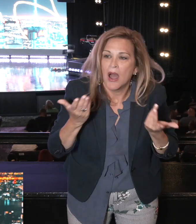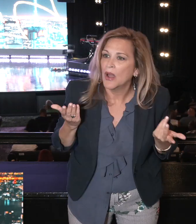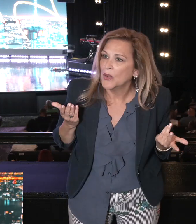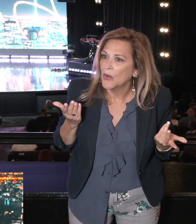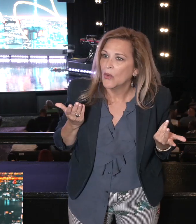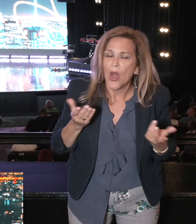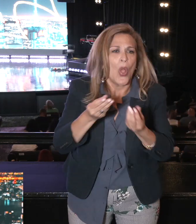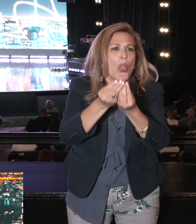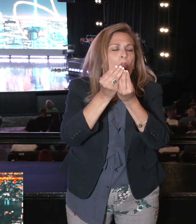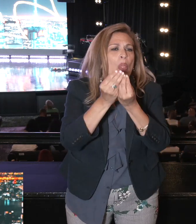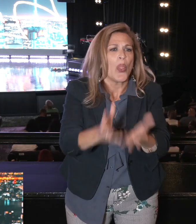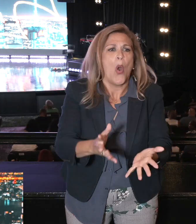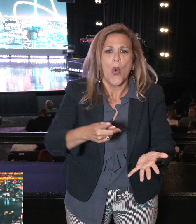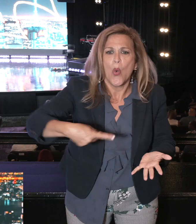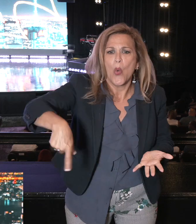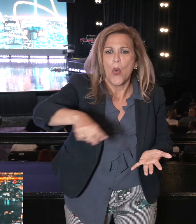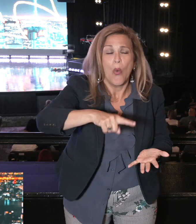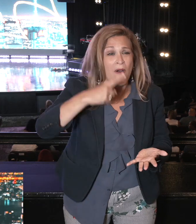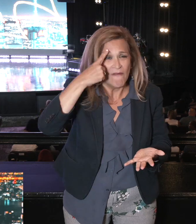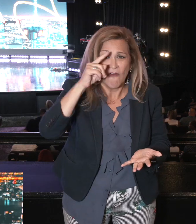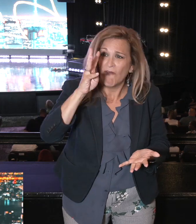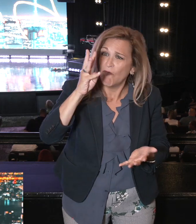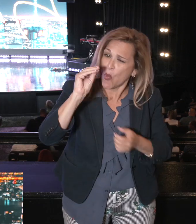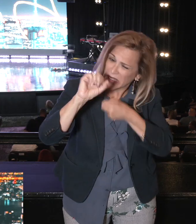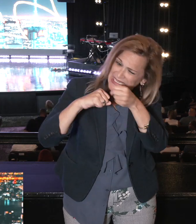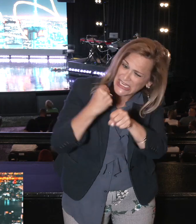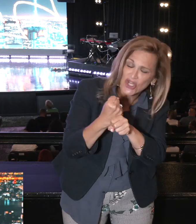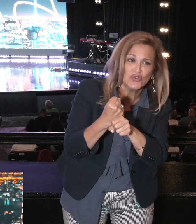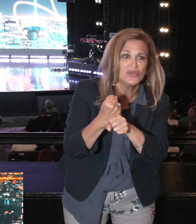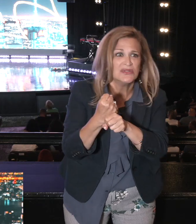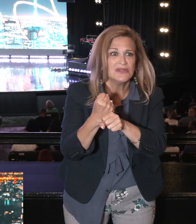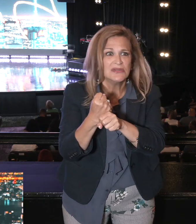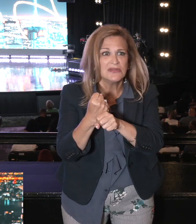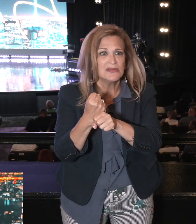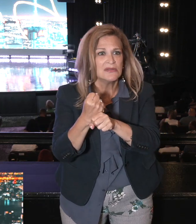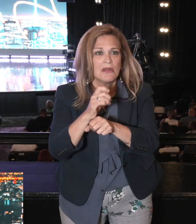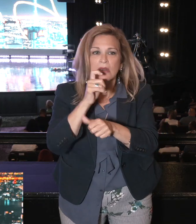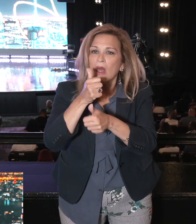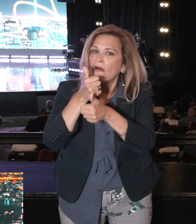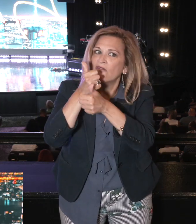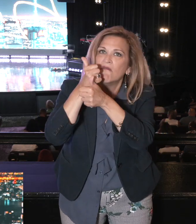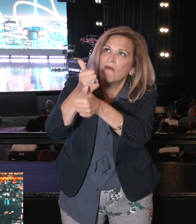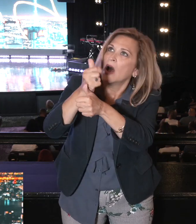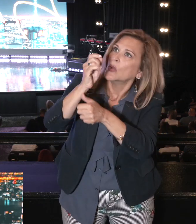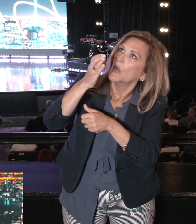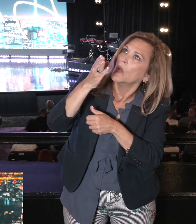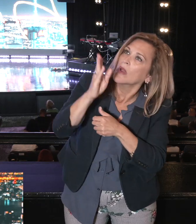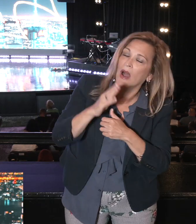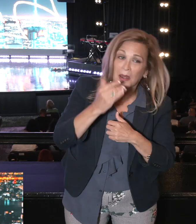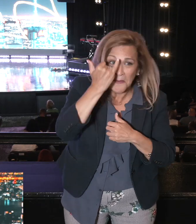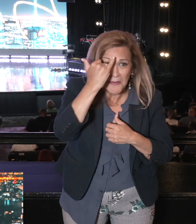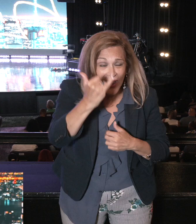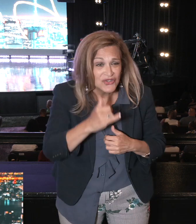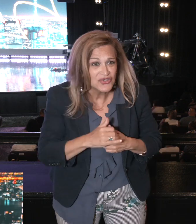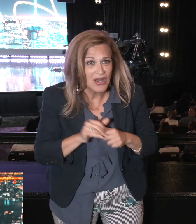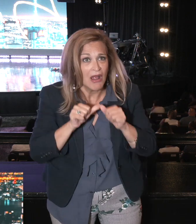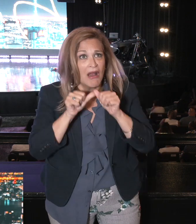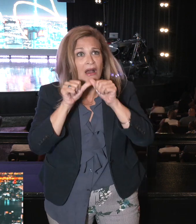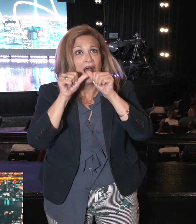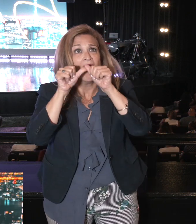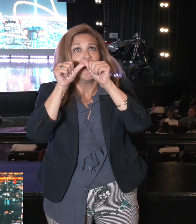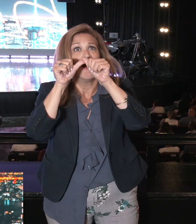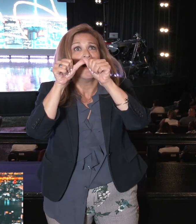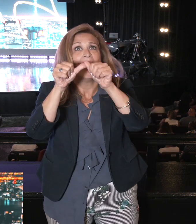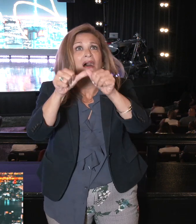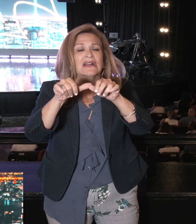wander 40 years in the desert, one year for each day that did not believe God, the 40 days that they weren't expecting. Numbers